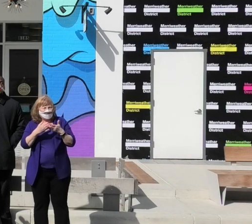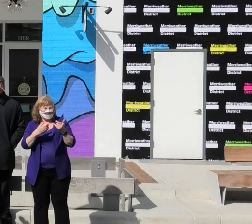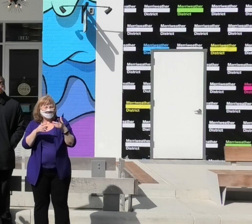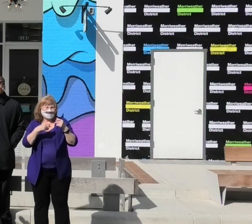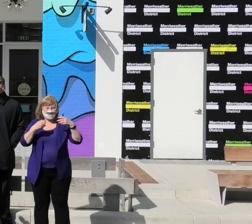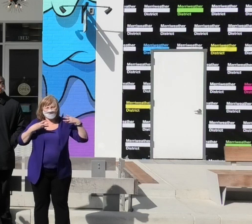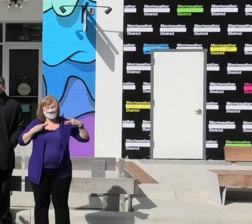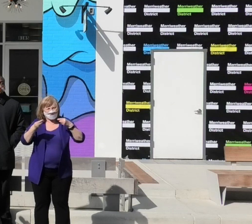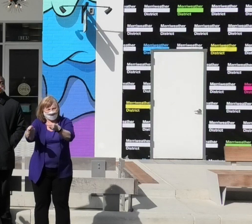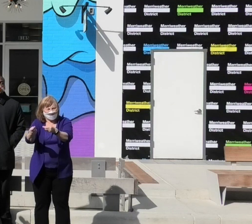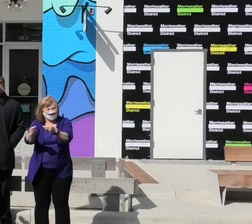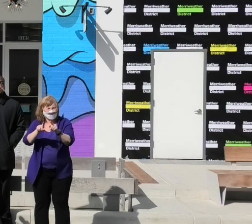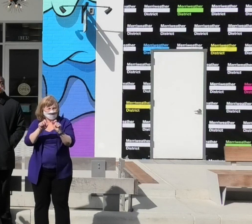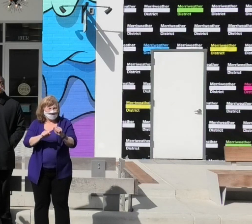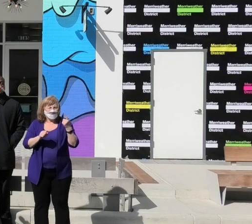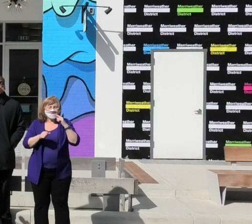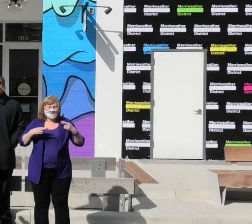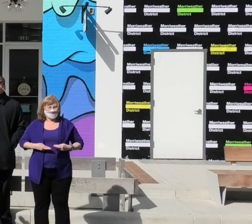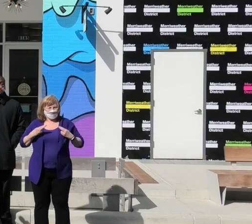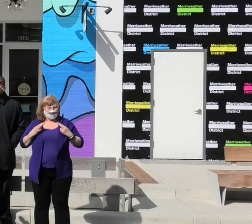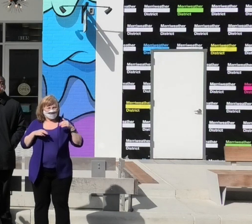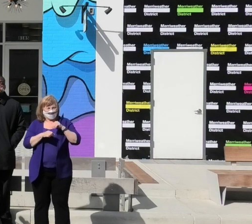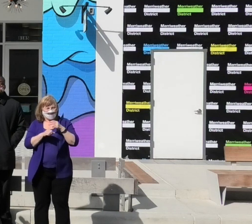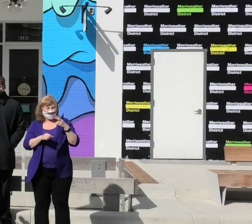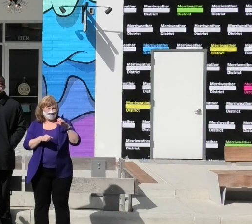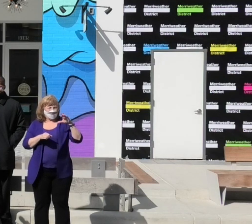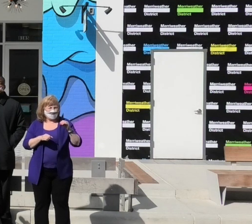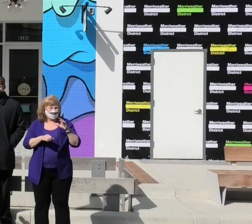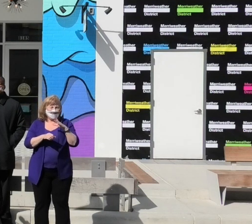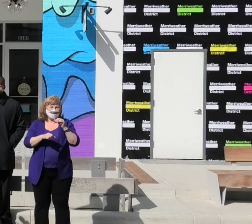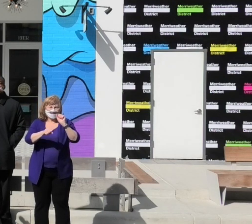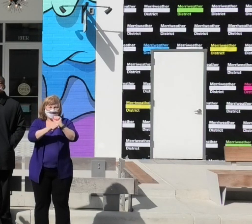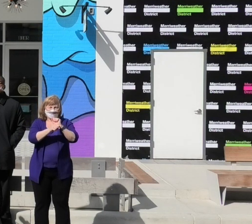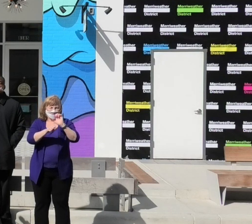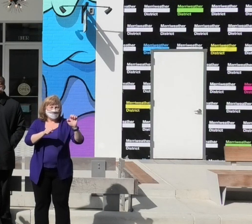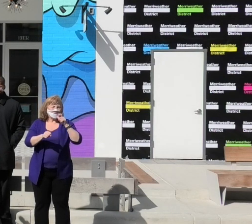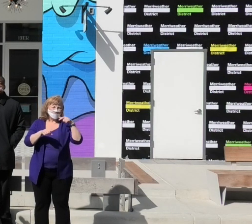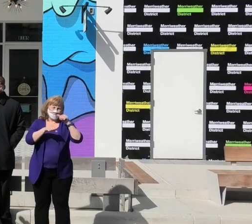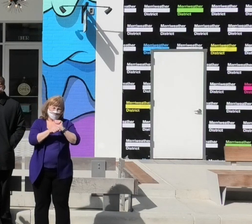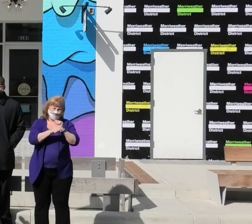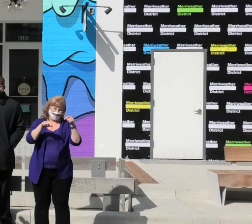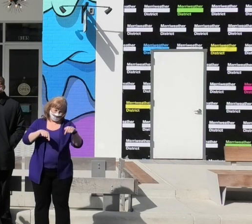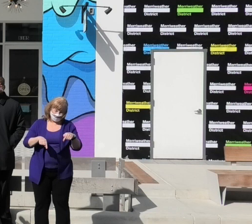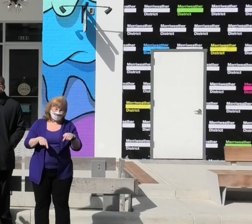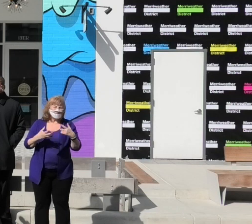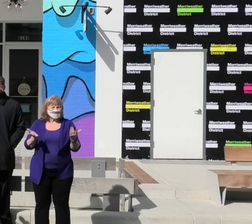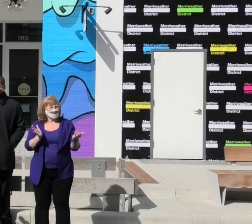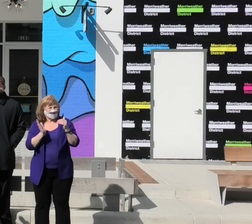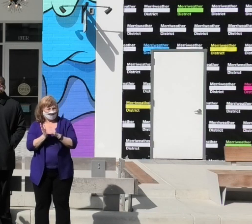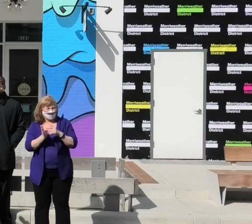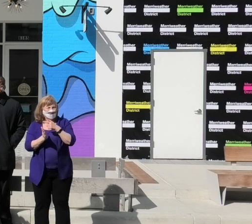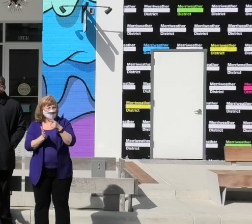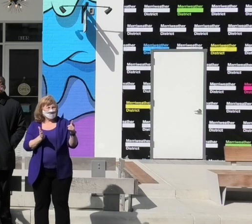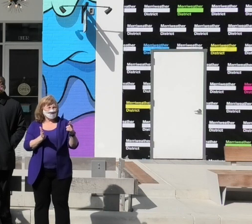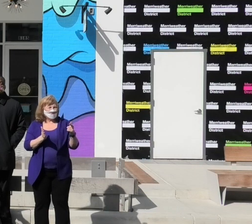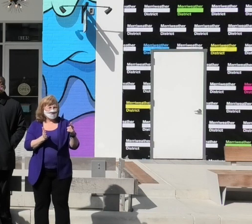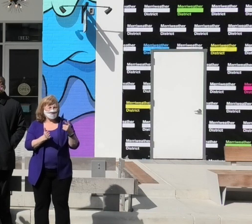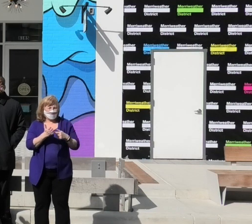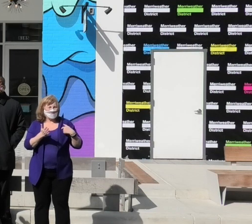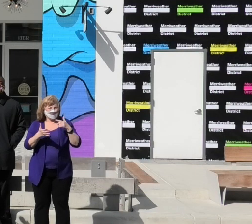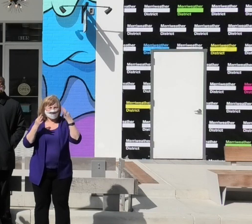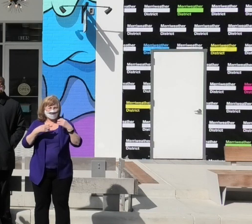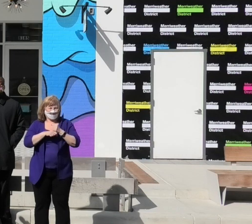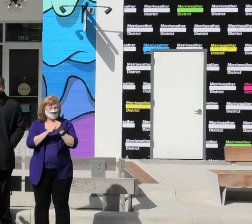not only for the residents of Howard County, but the employees that also serve them as well. So again, those were the what we